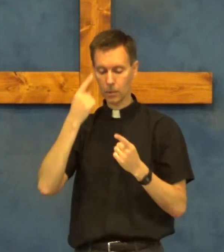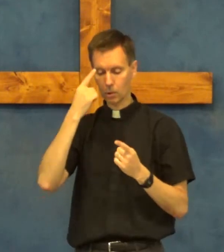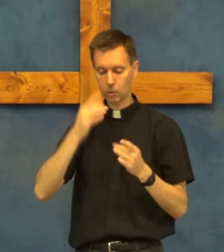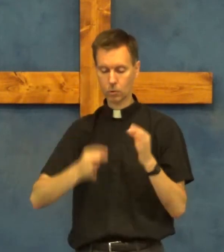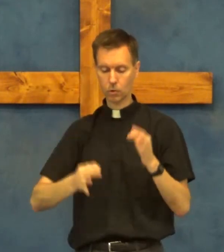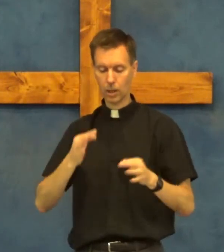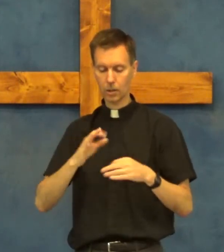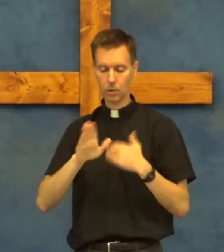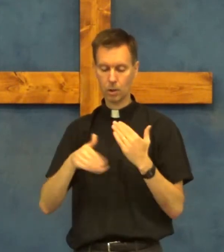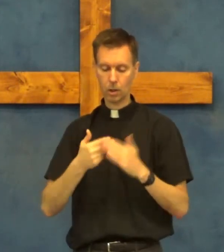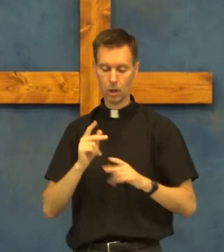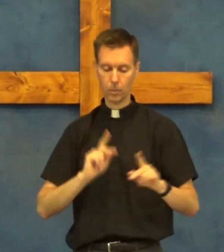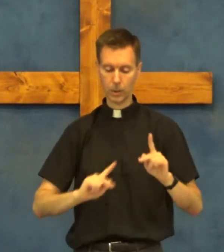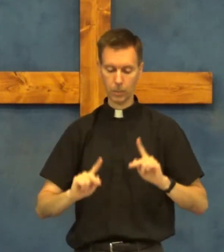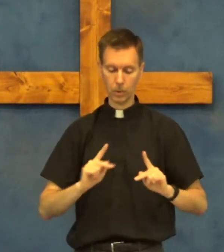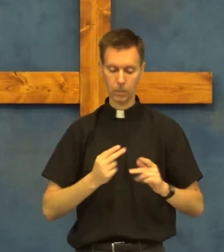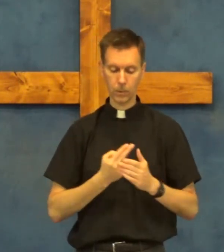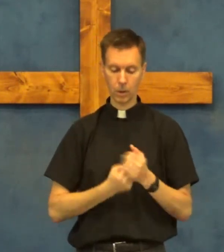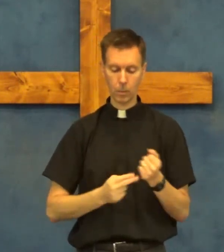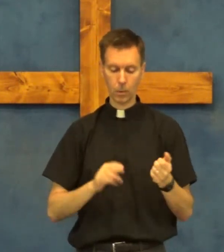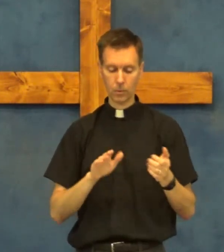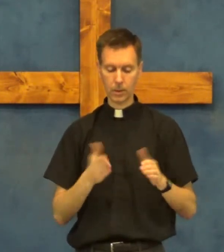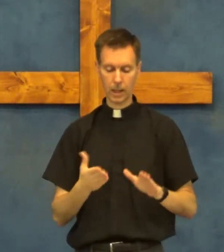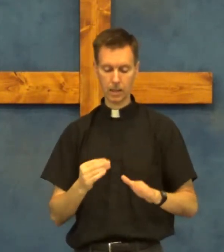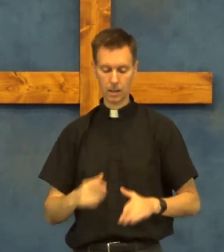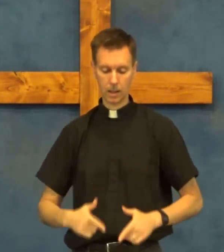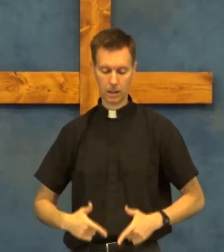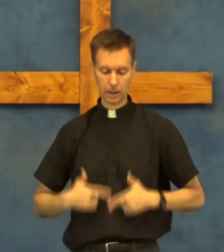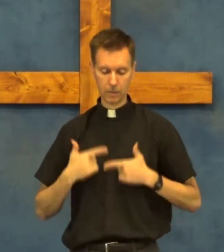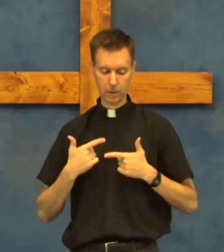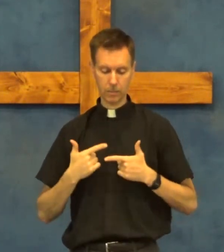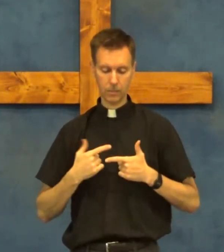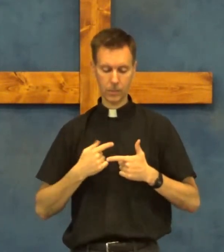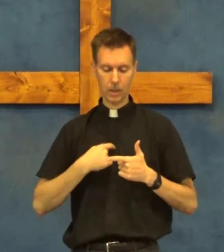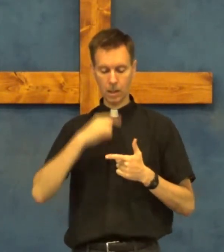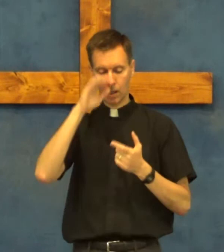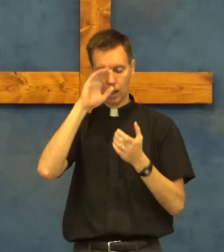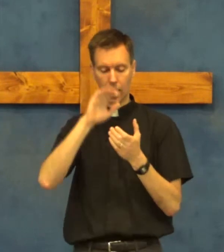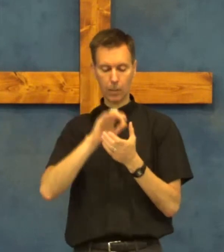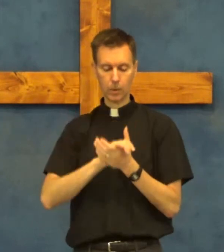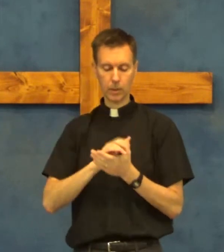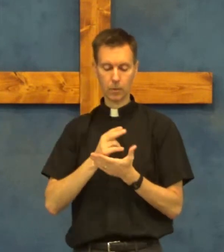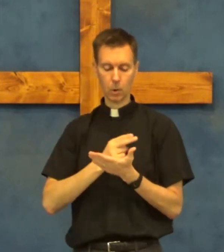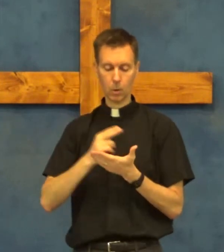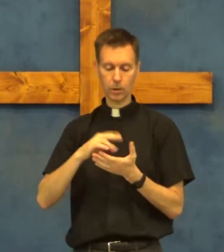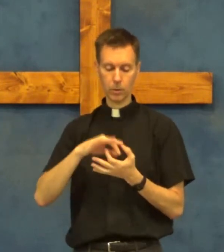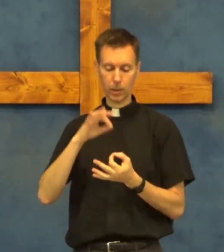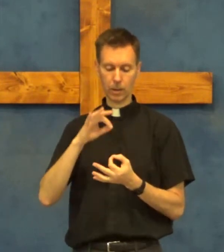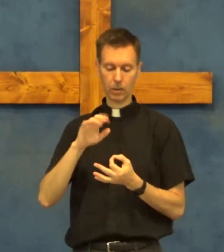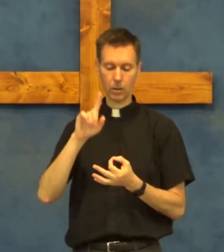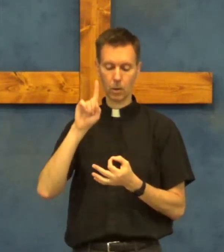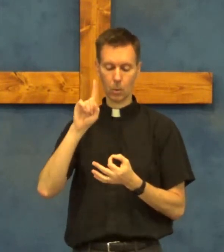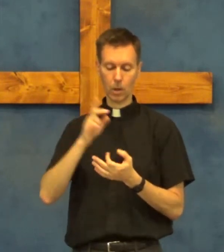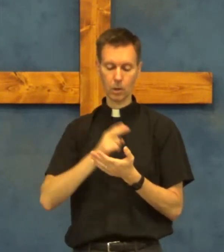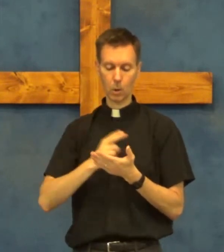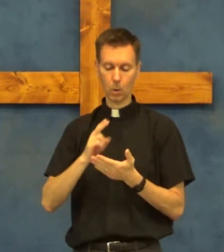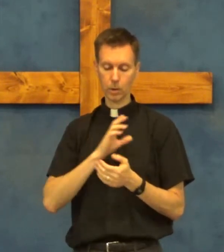to judge all people both dead and living I believe in the Holy Spirit one holy